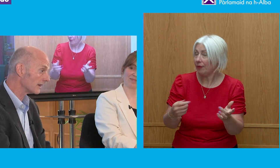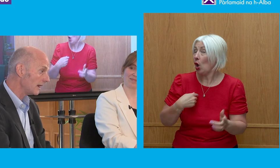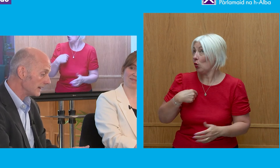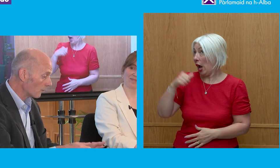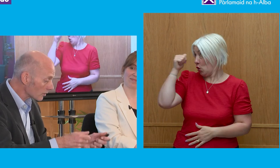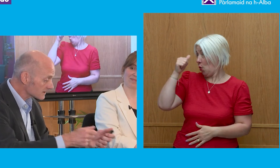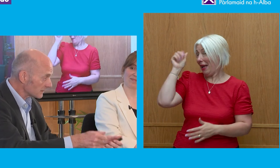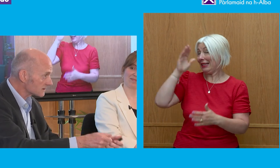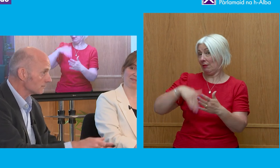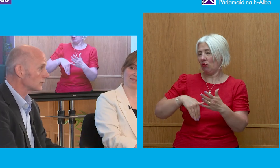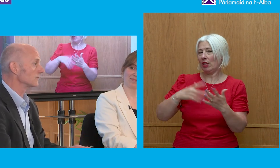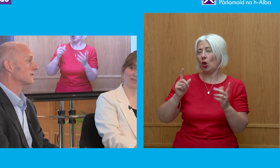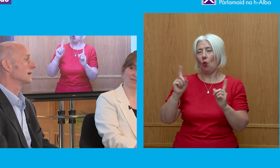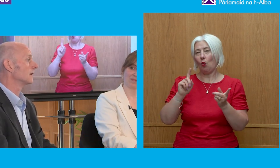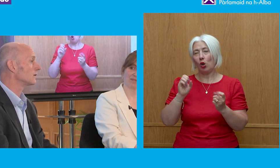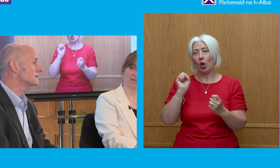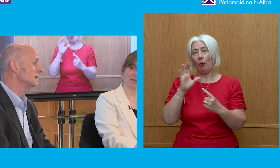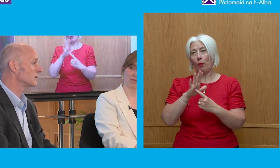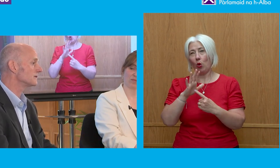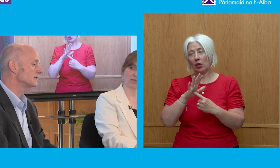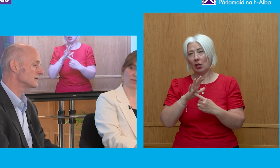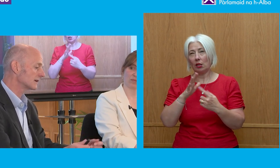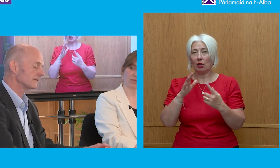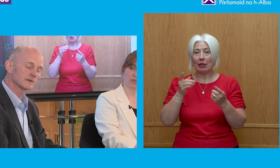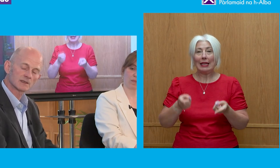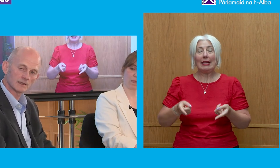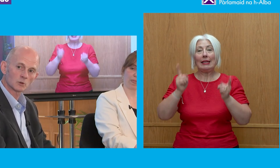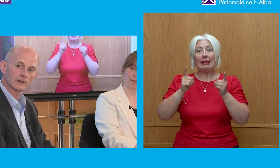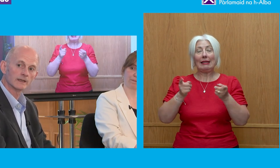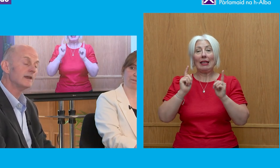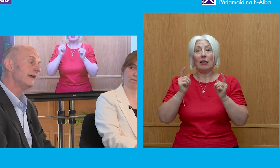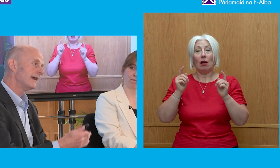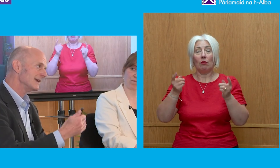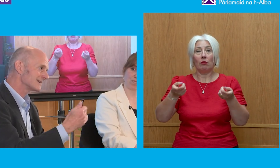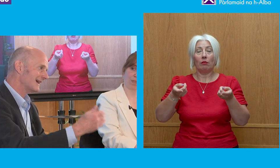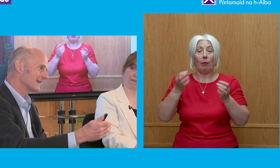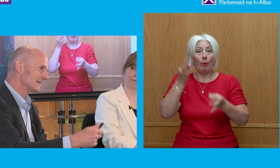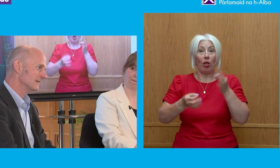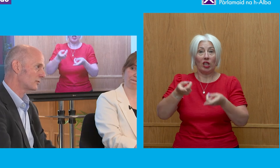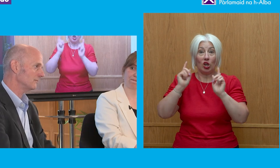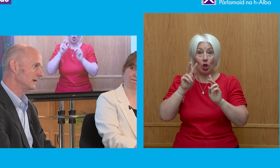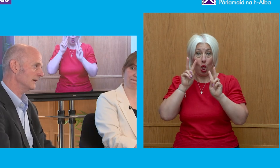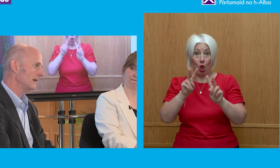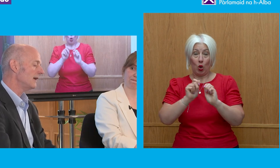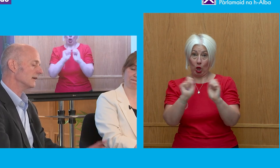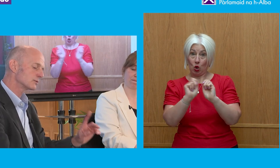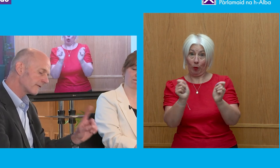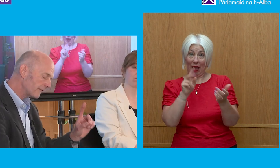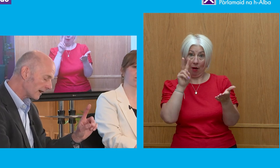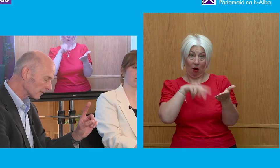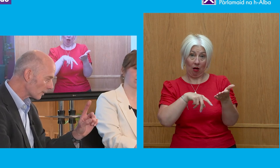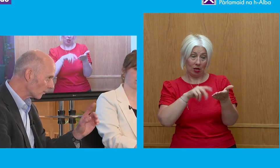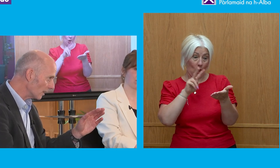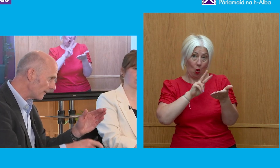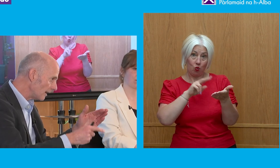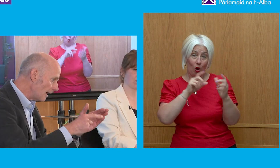sitting with, you know, what's the most important thing, a lot of senior politicians look out first thing in the morning, it's the headlines in the print media. Now, just one